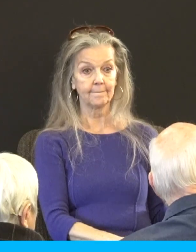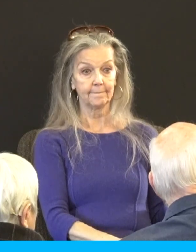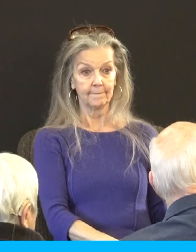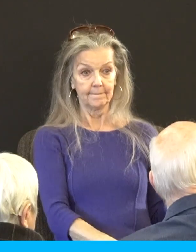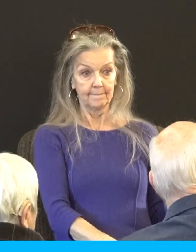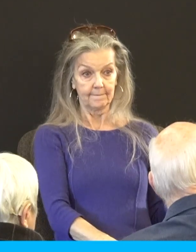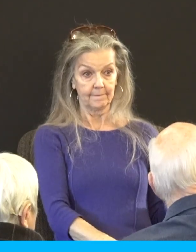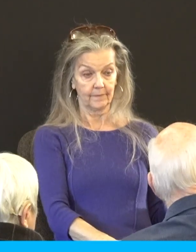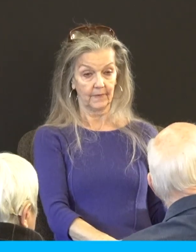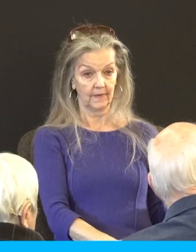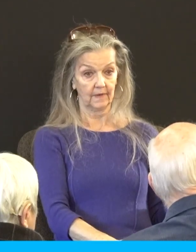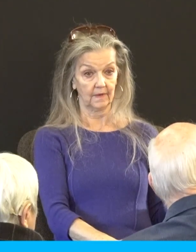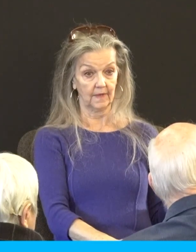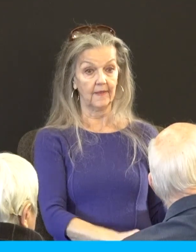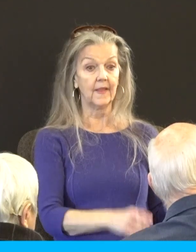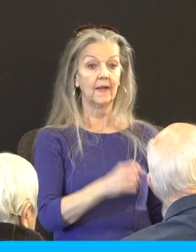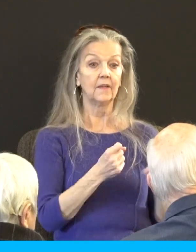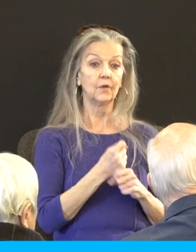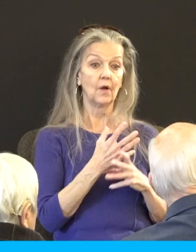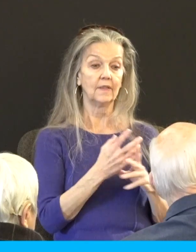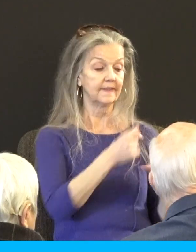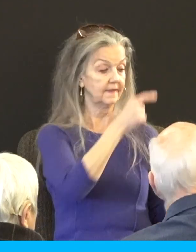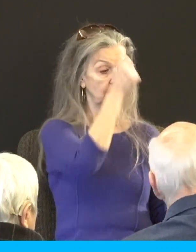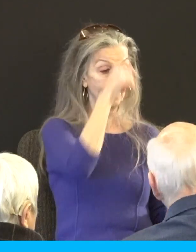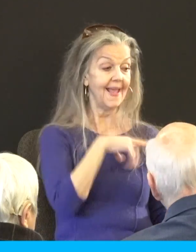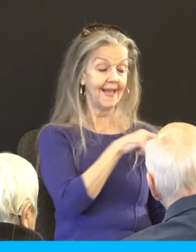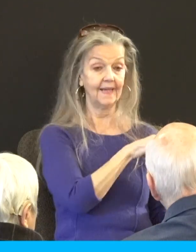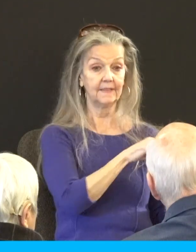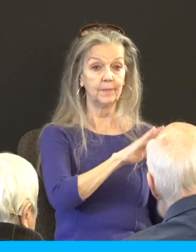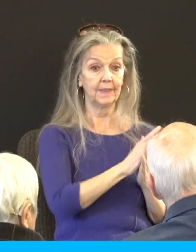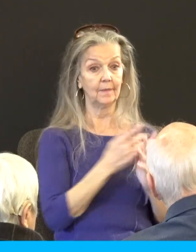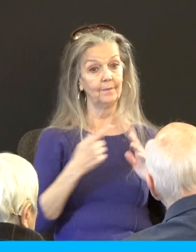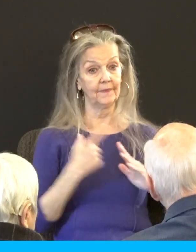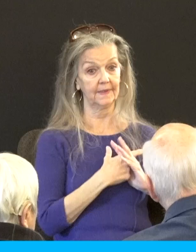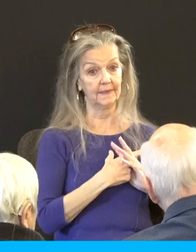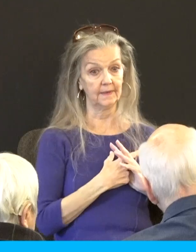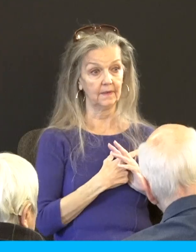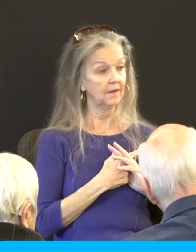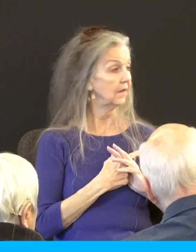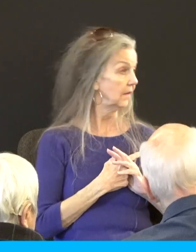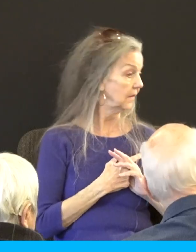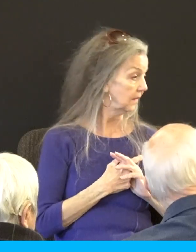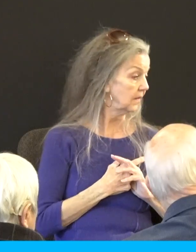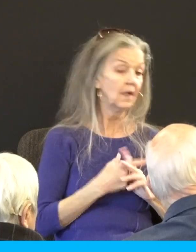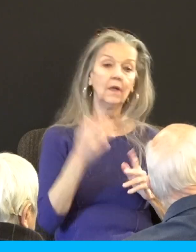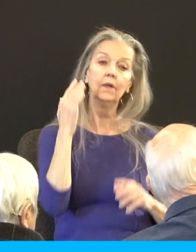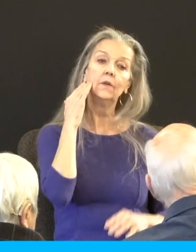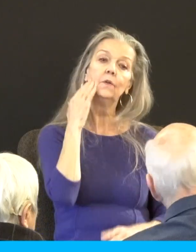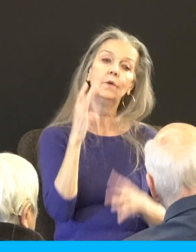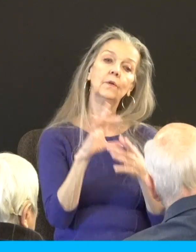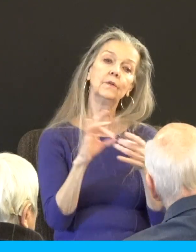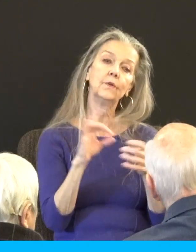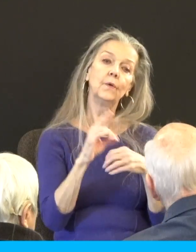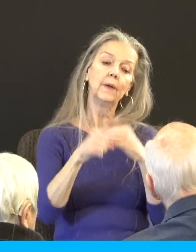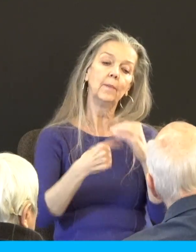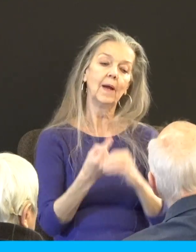and that brought conviction how many have heard of the parable or the story the prodigal son three four five